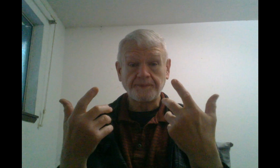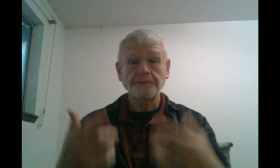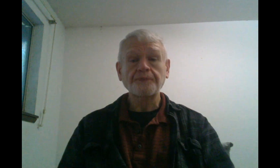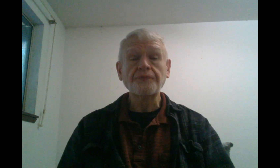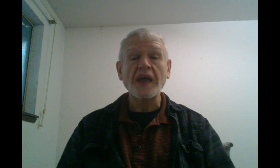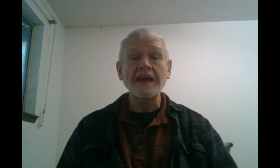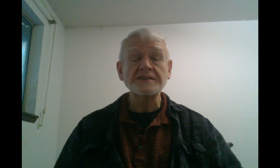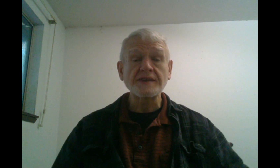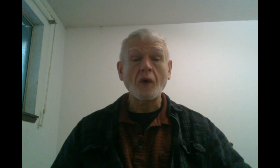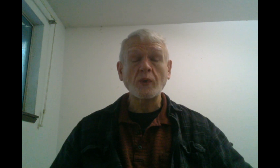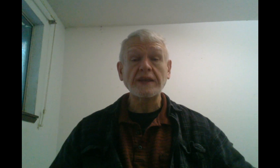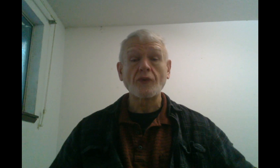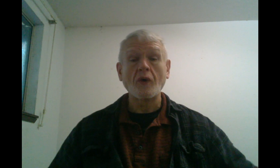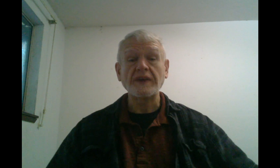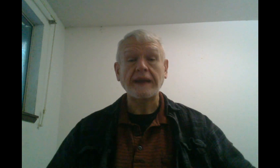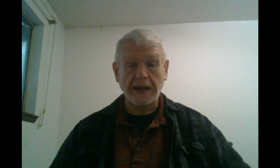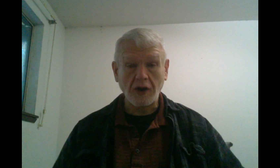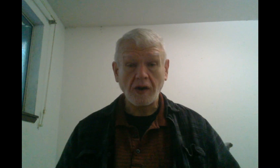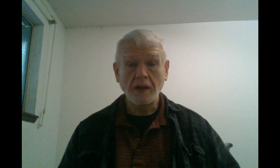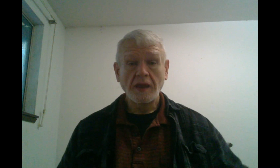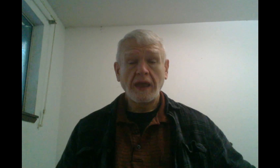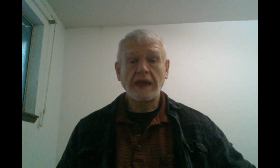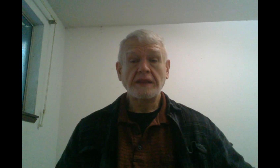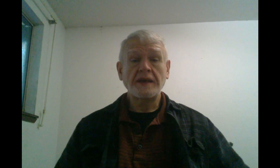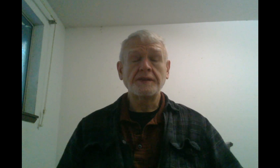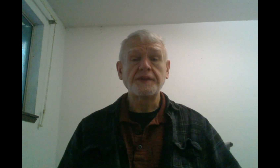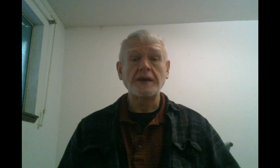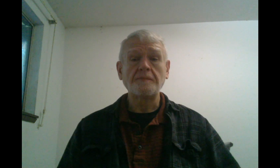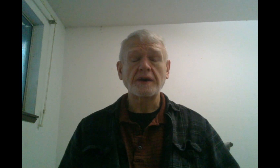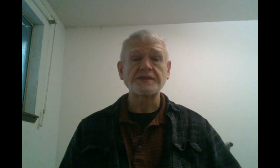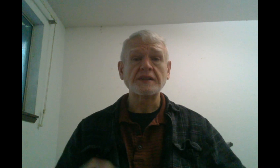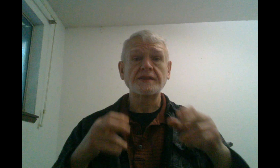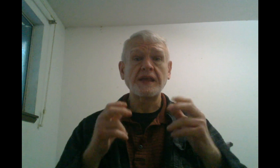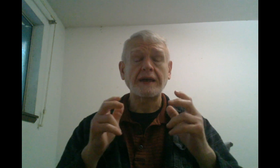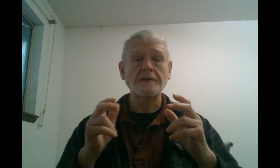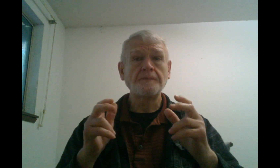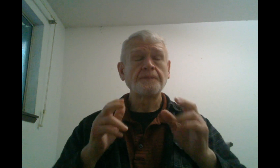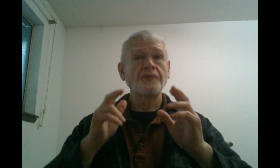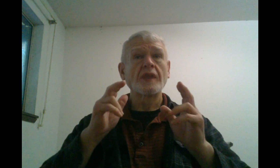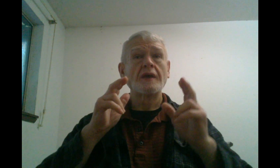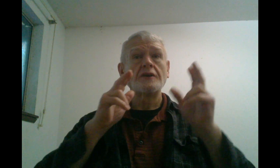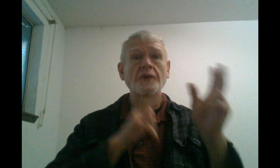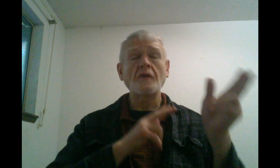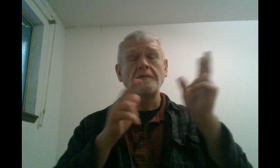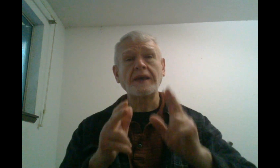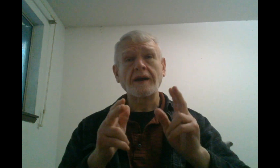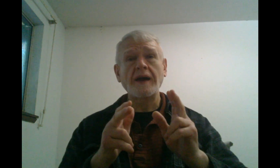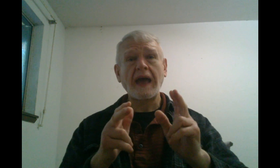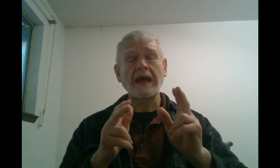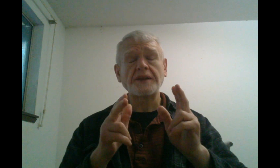and so we drove it here, and then the person that drove me here had